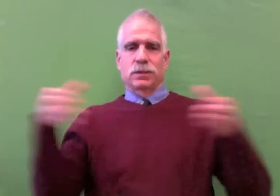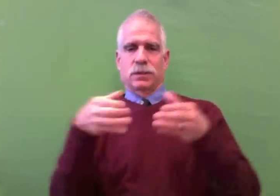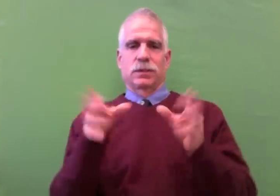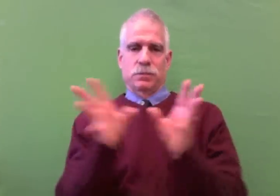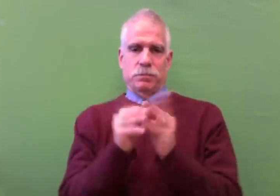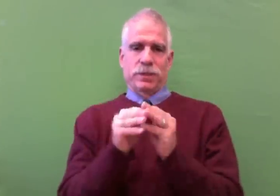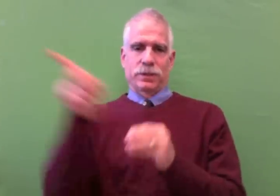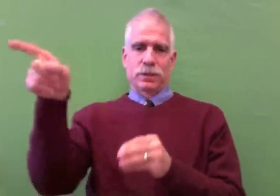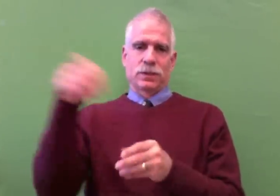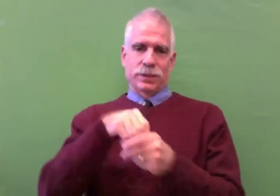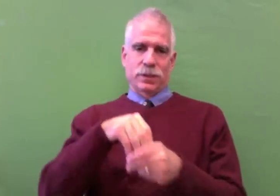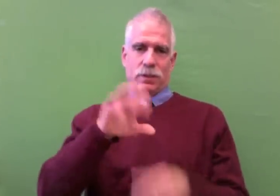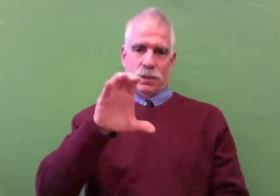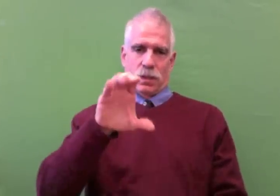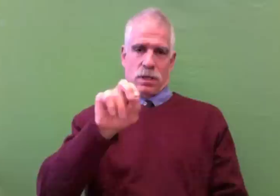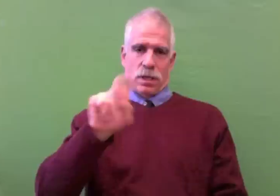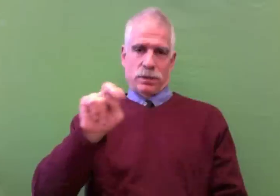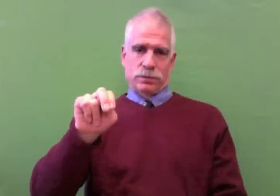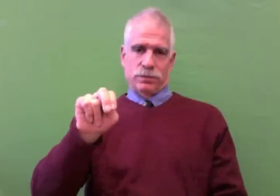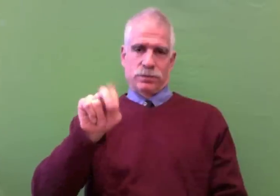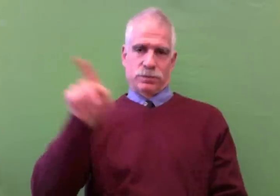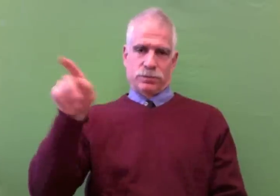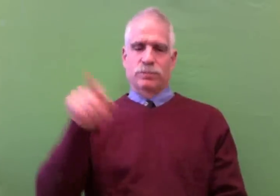first steering committee met in Connecticut.